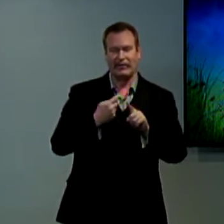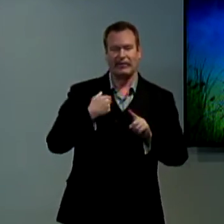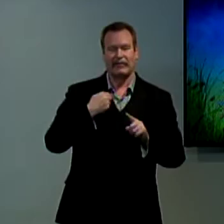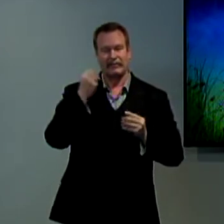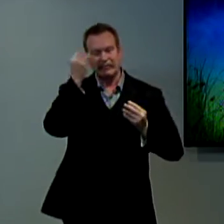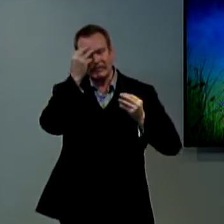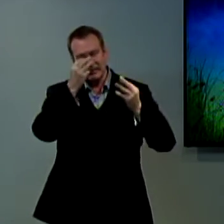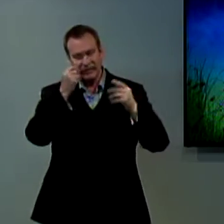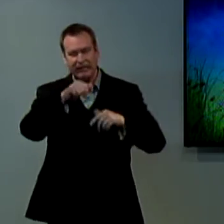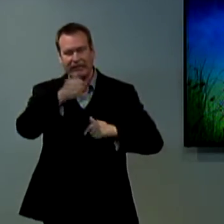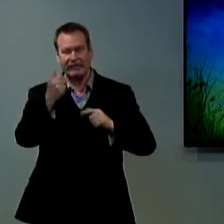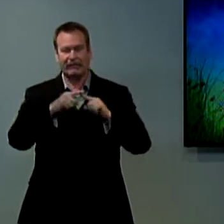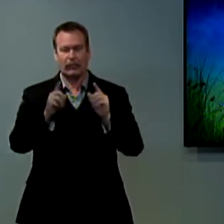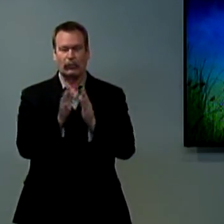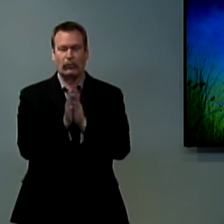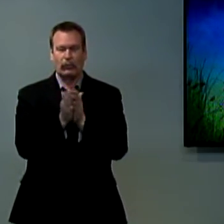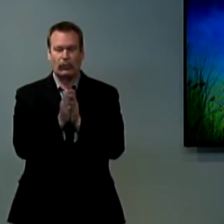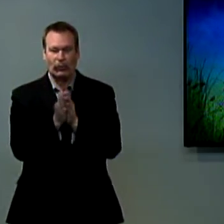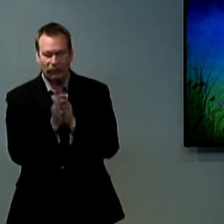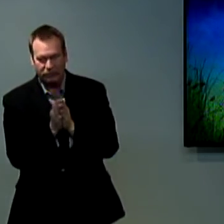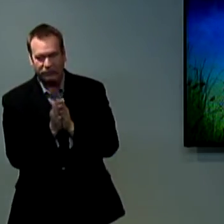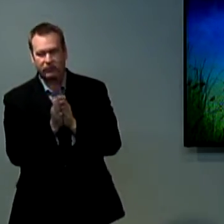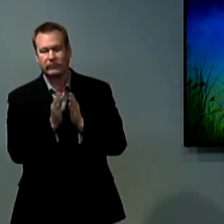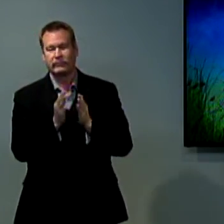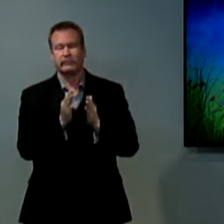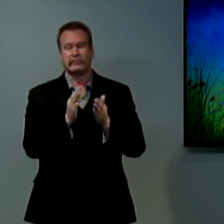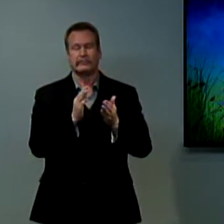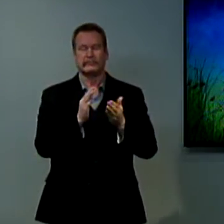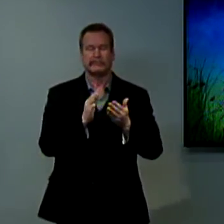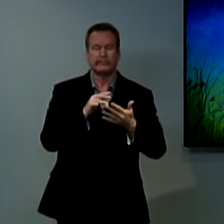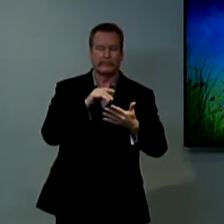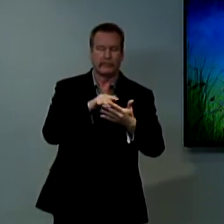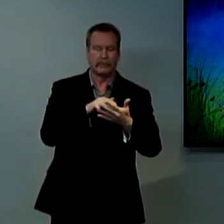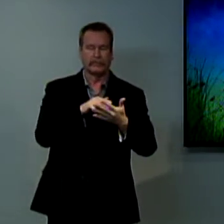So for the past seven months, I've been thinking about studying a different book in God's